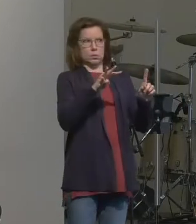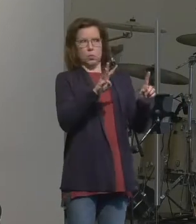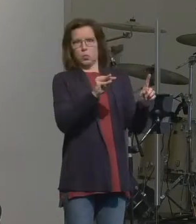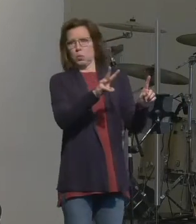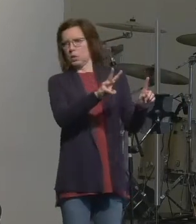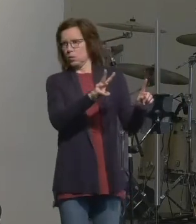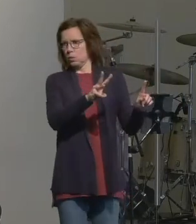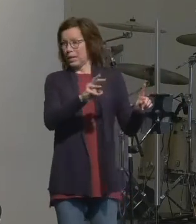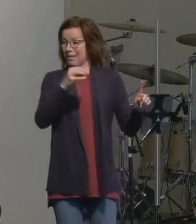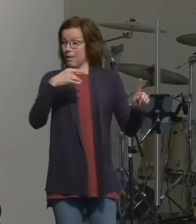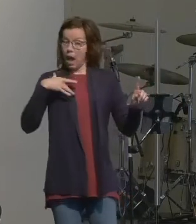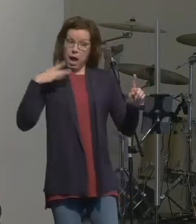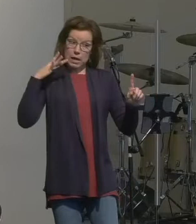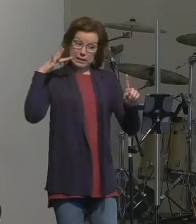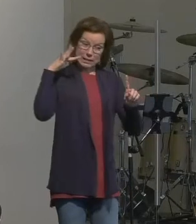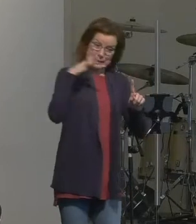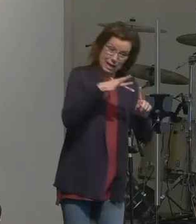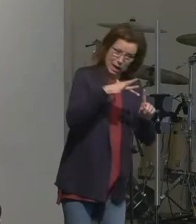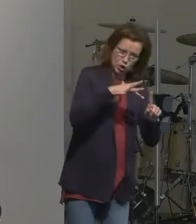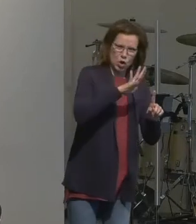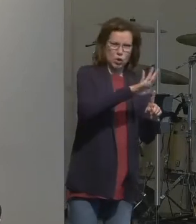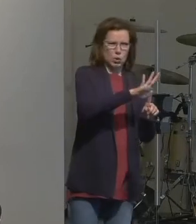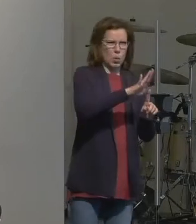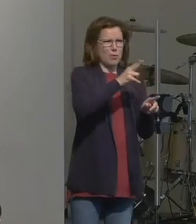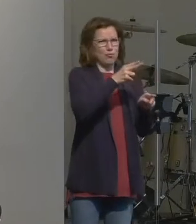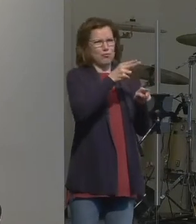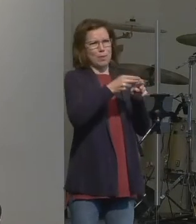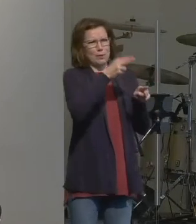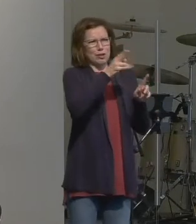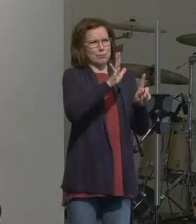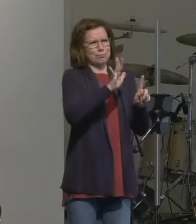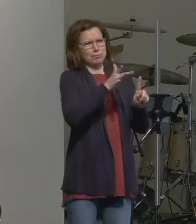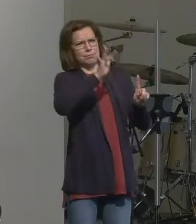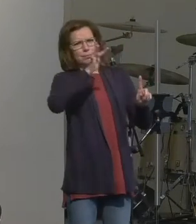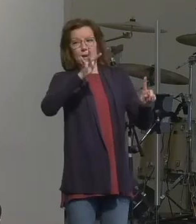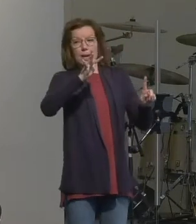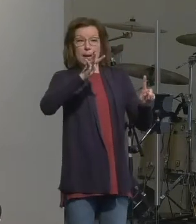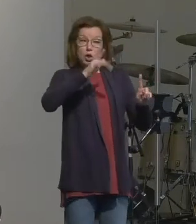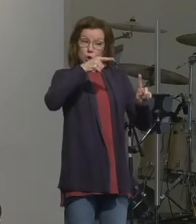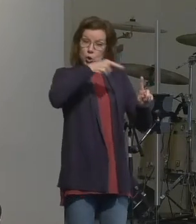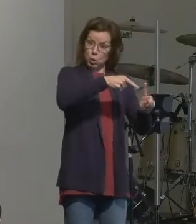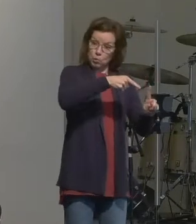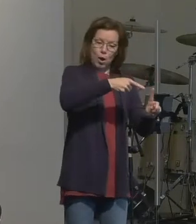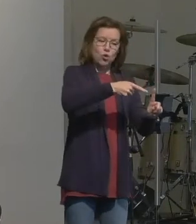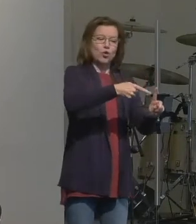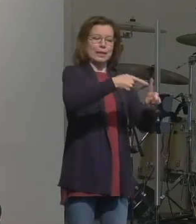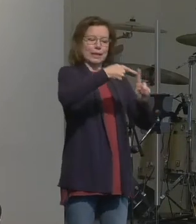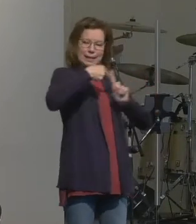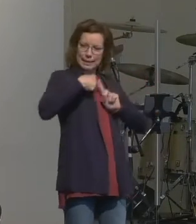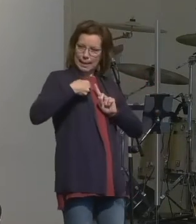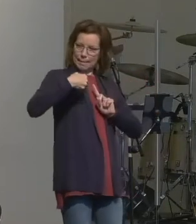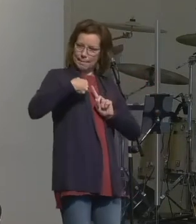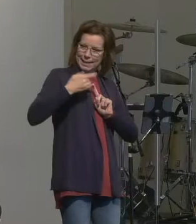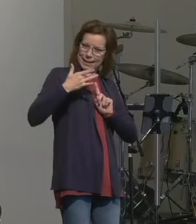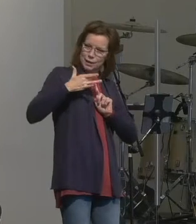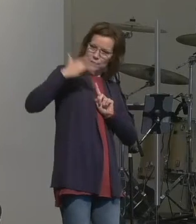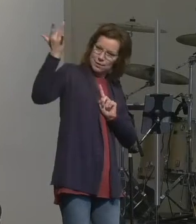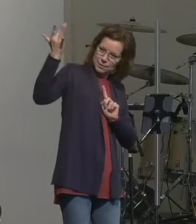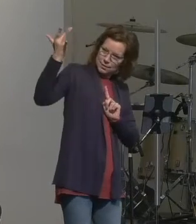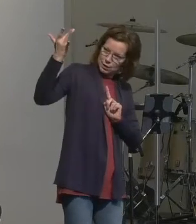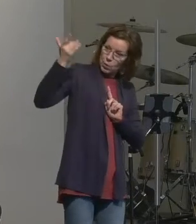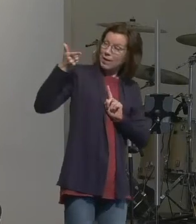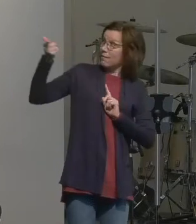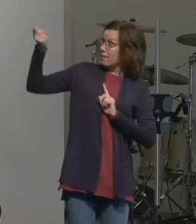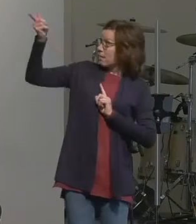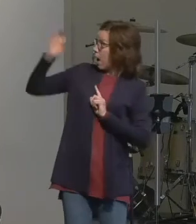expands is really your reputation but it's not you see when God is working through you it shouldn't be your reputation that becomes great